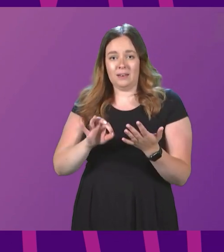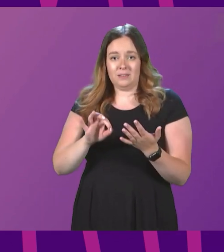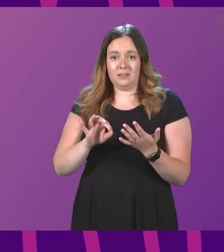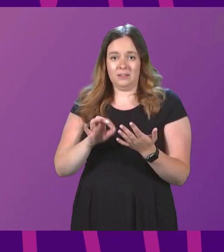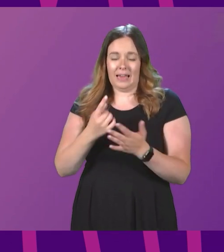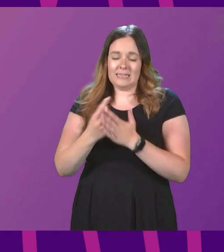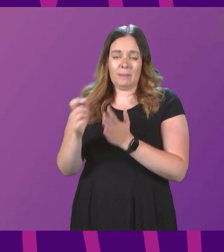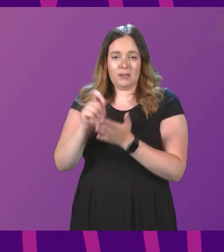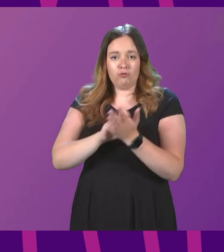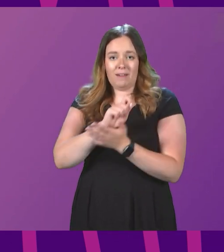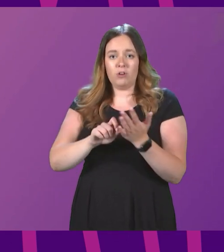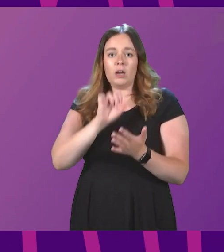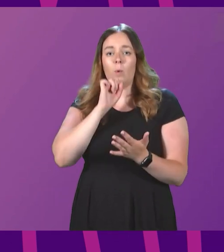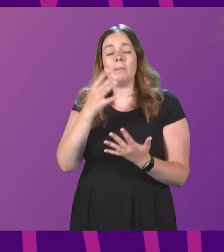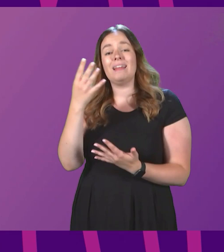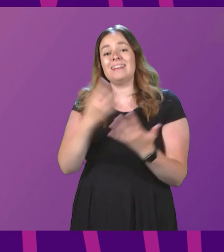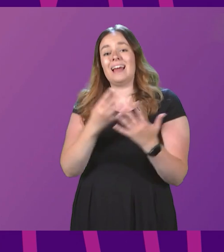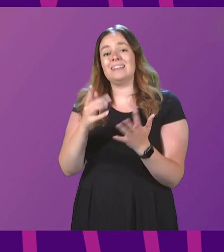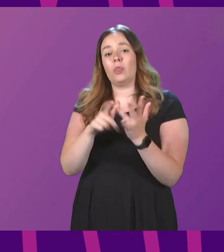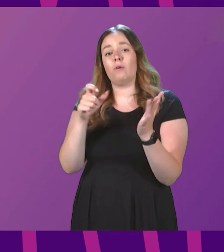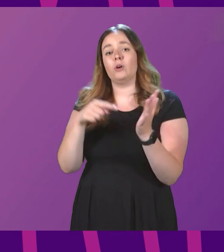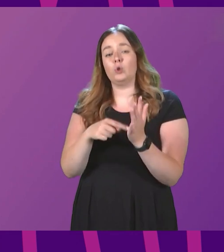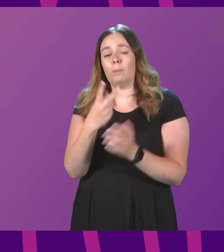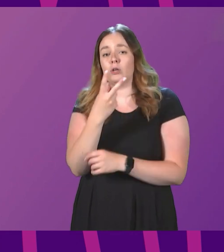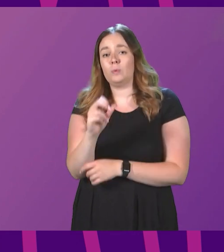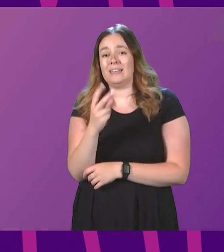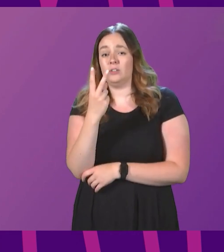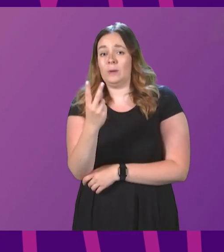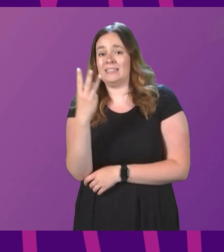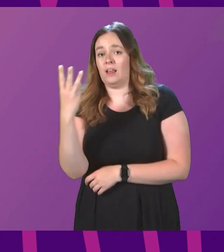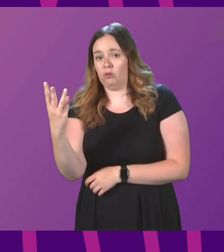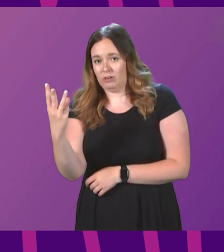be held on the 19th of October 2023.